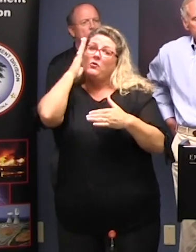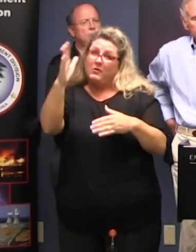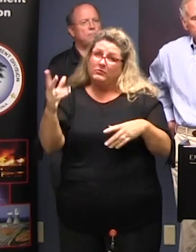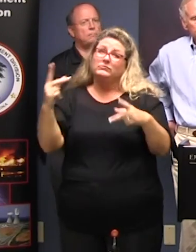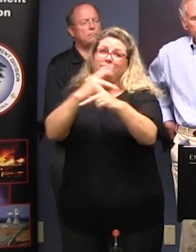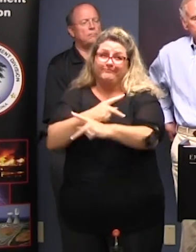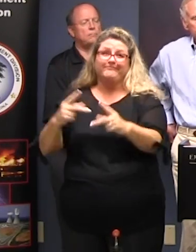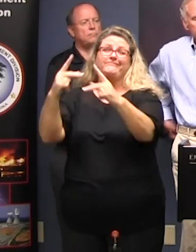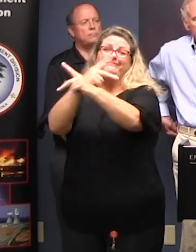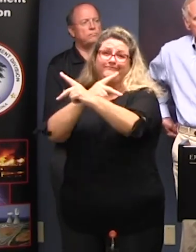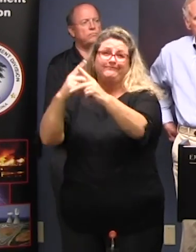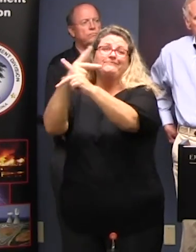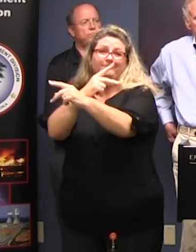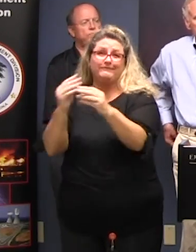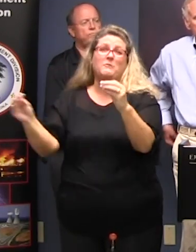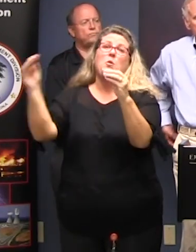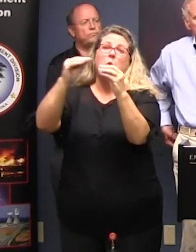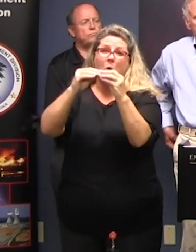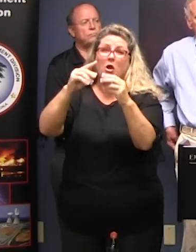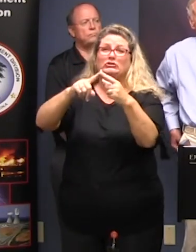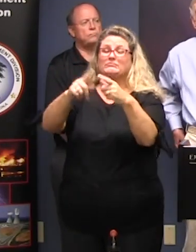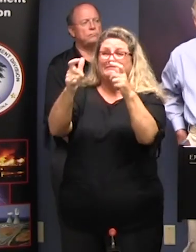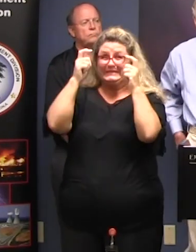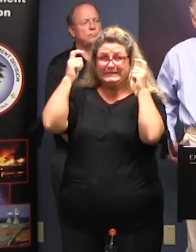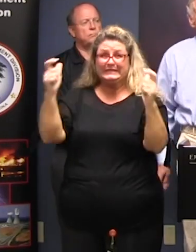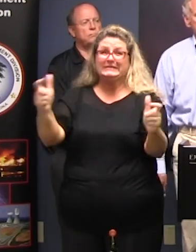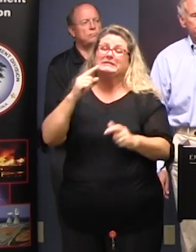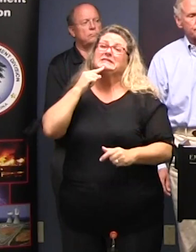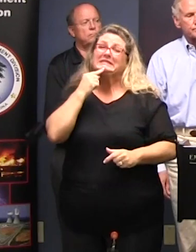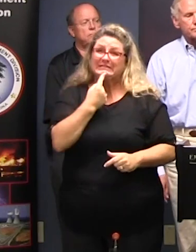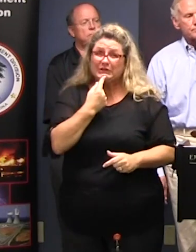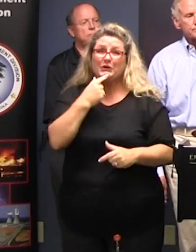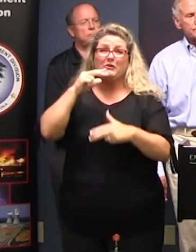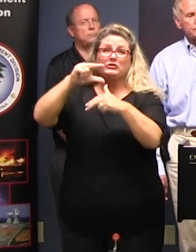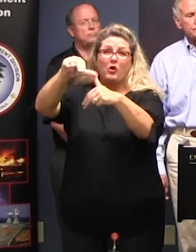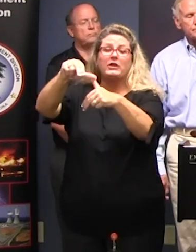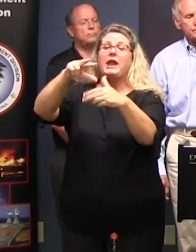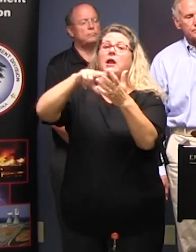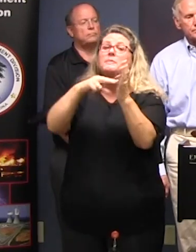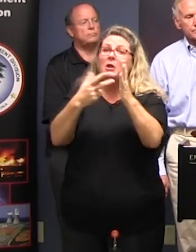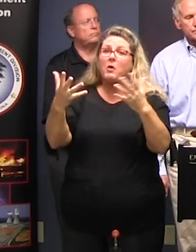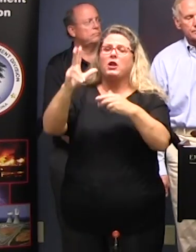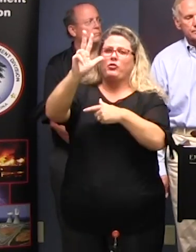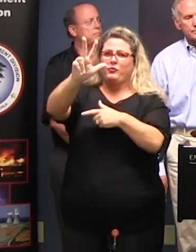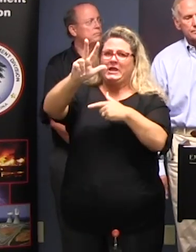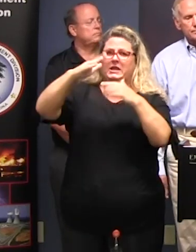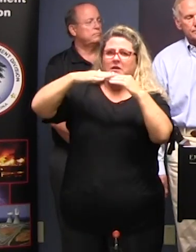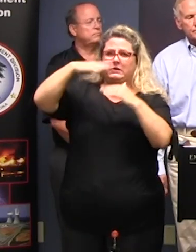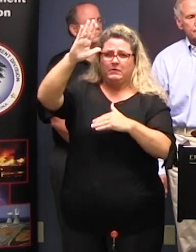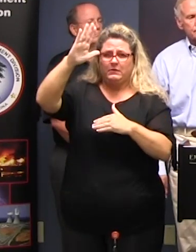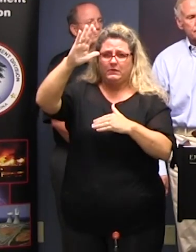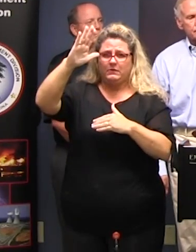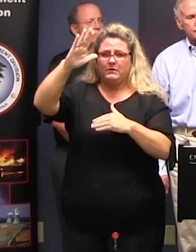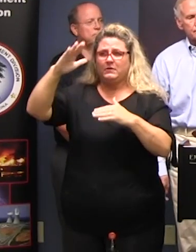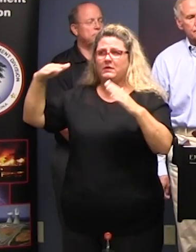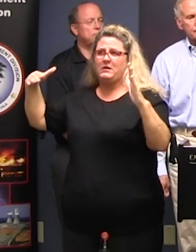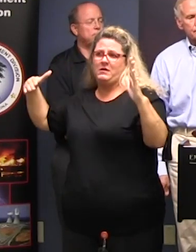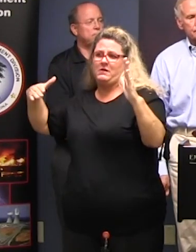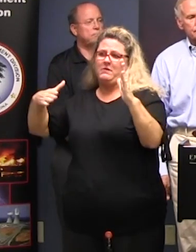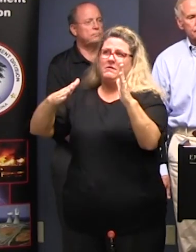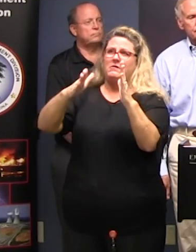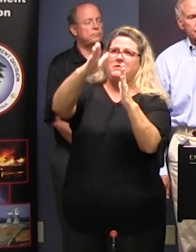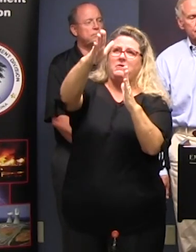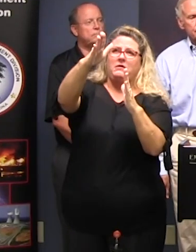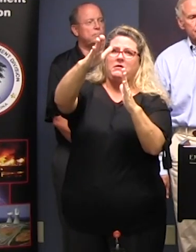forecast and it's expected to become a major hurricane which is a category three or greater as it turns to the northwest early next